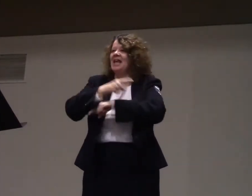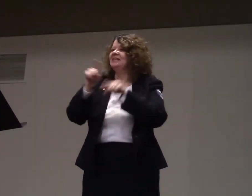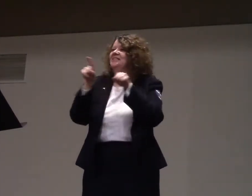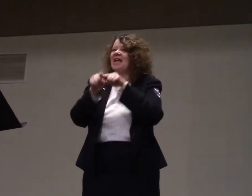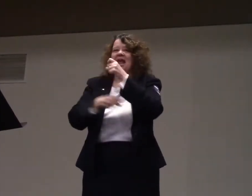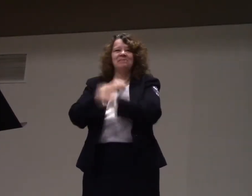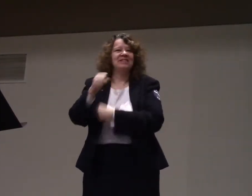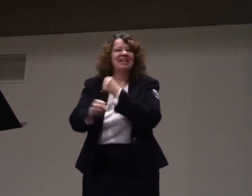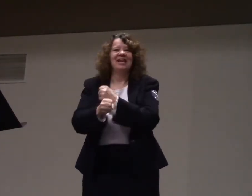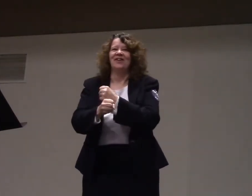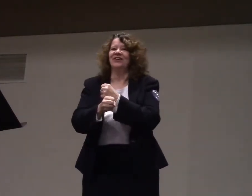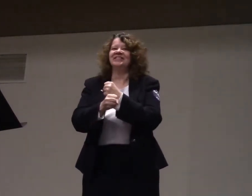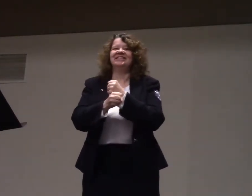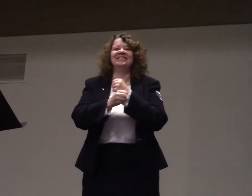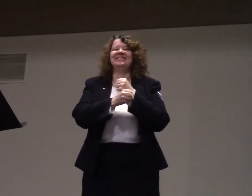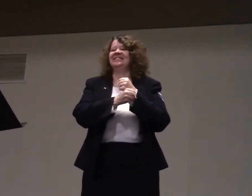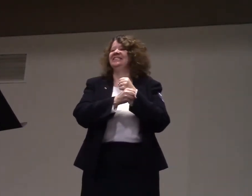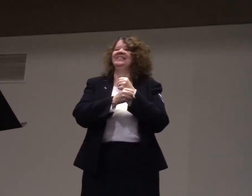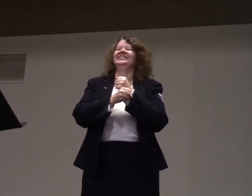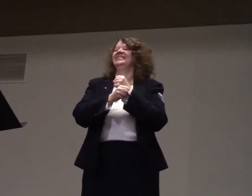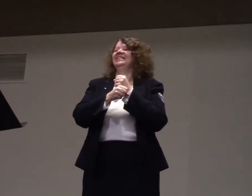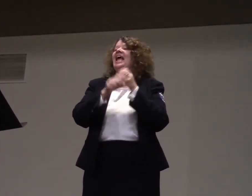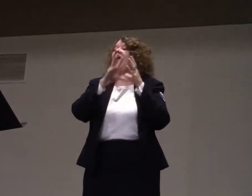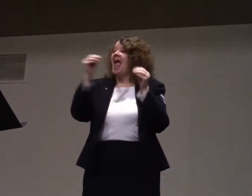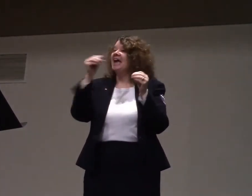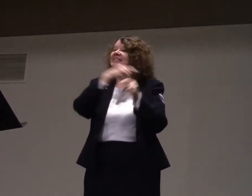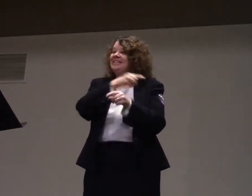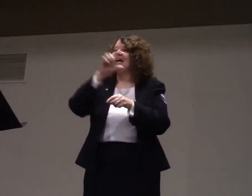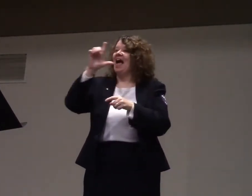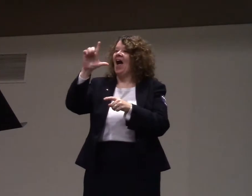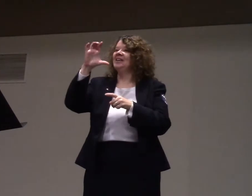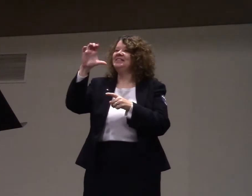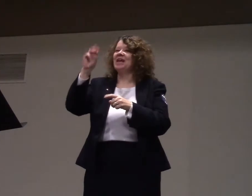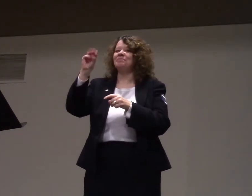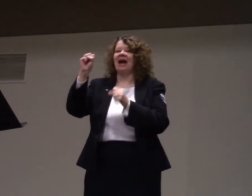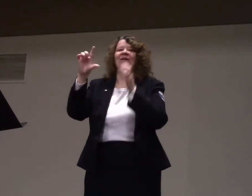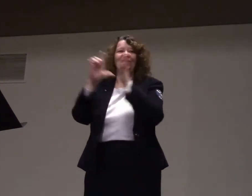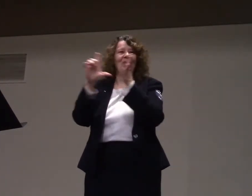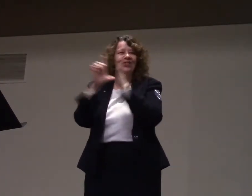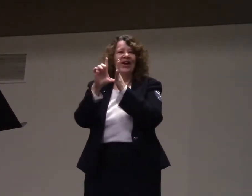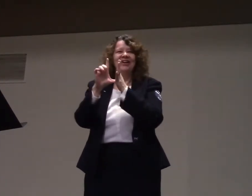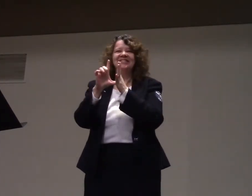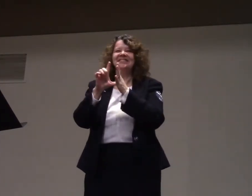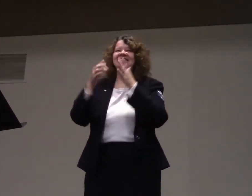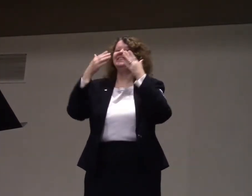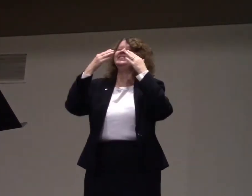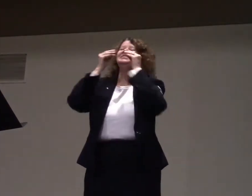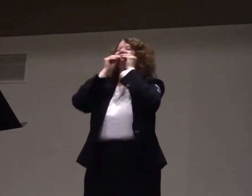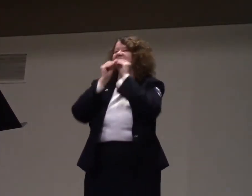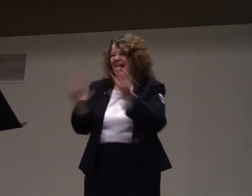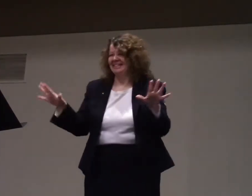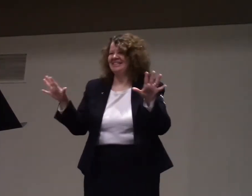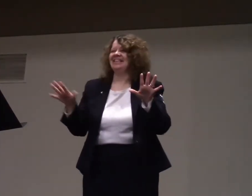Same month, same day, same year. We had the same birthdays. Wow. And, and then,